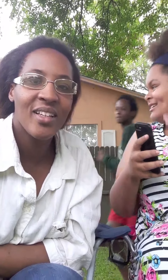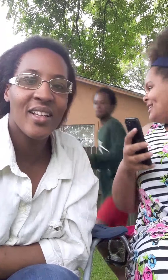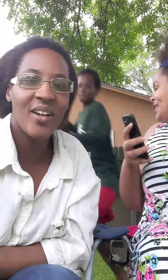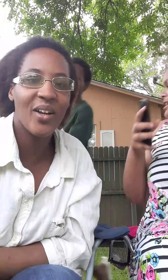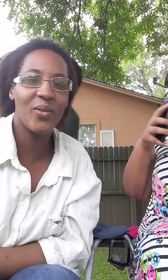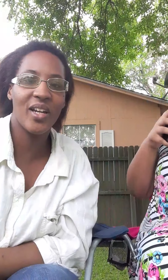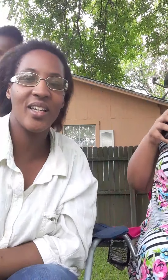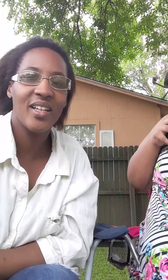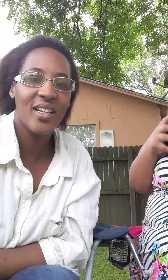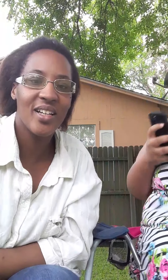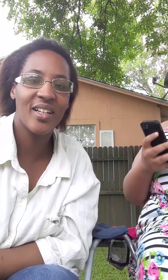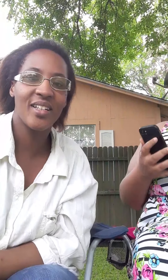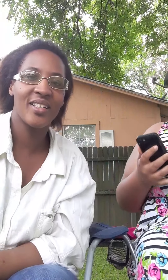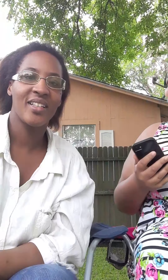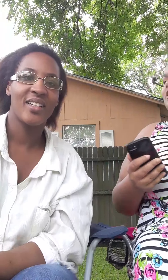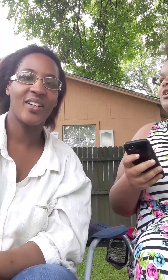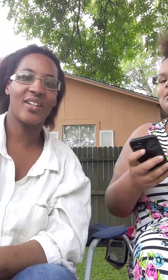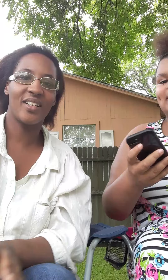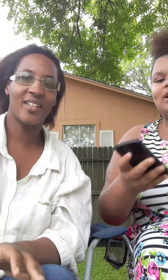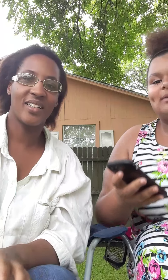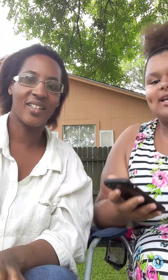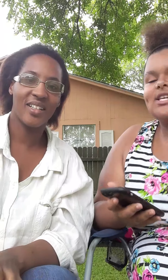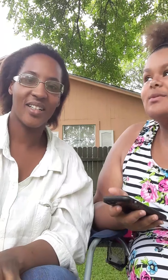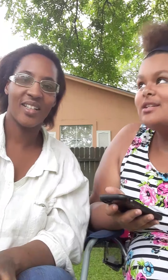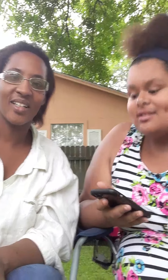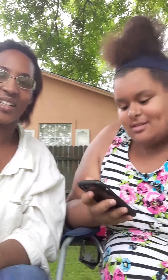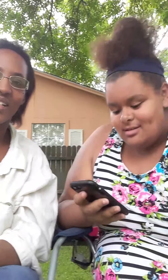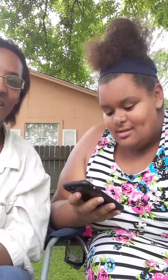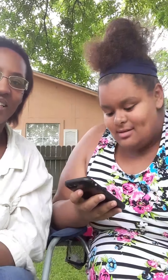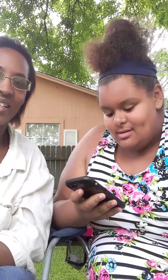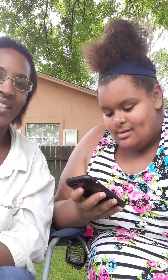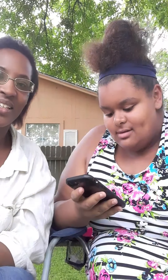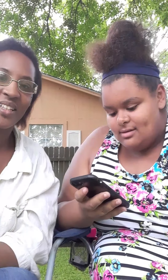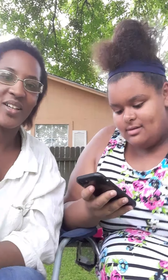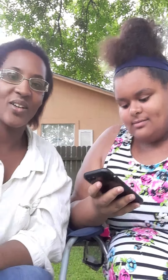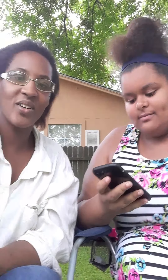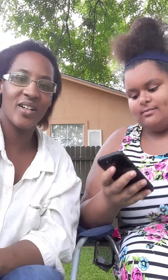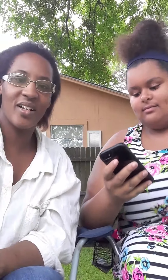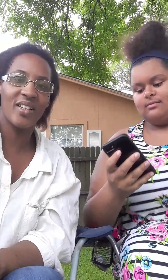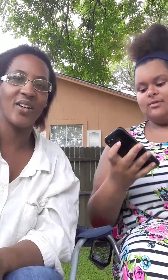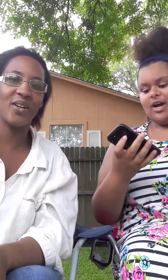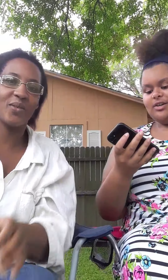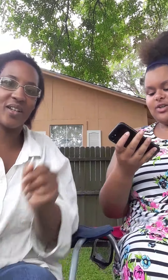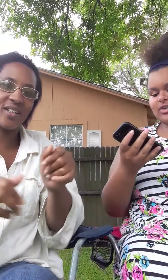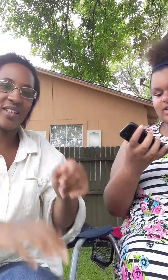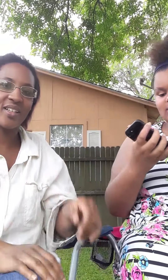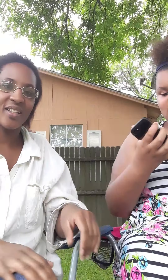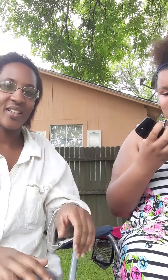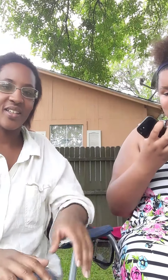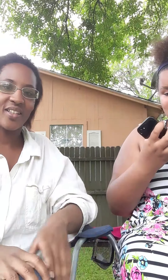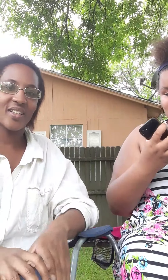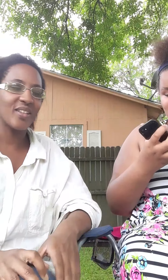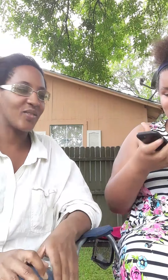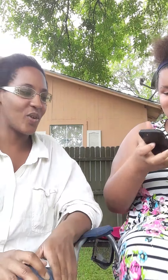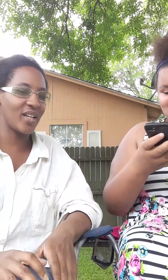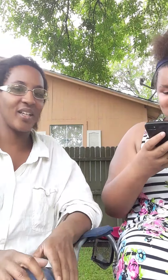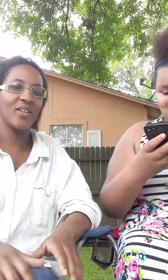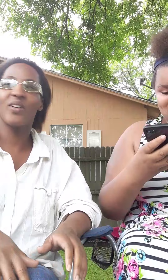Okay, ready? You going to do the Ghetto Black Kids with us? Get your bitch ass on it. Are you going to do it? Get your bitch ass on it. Ready? Lord.